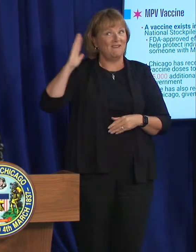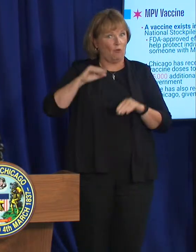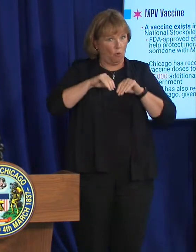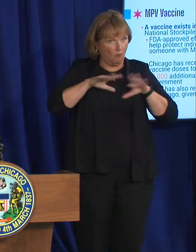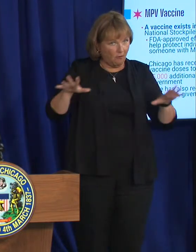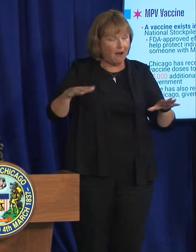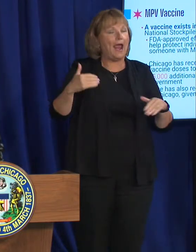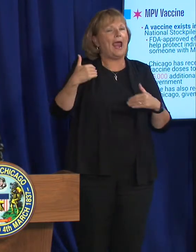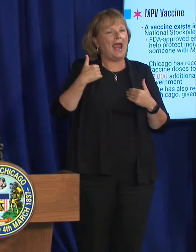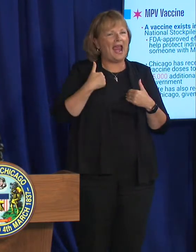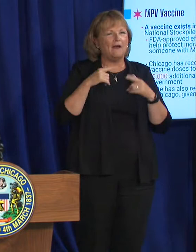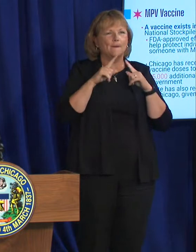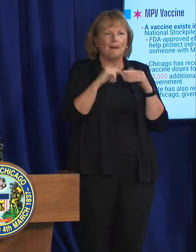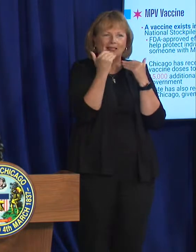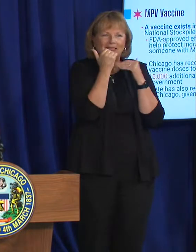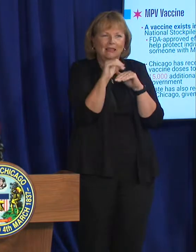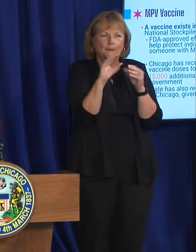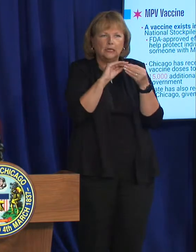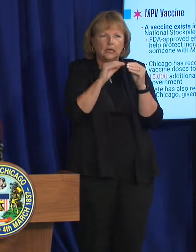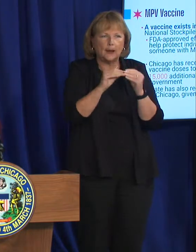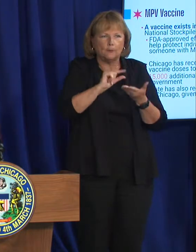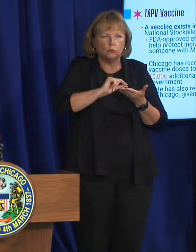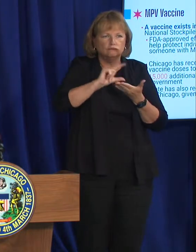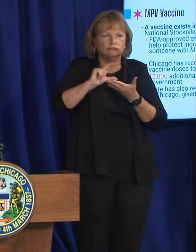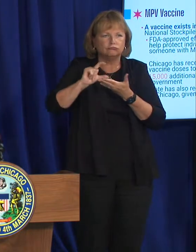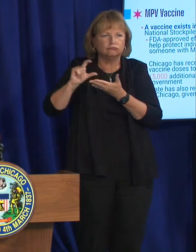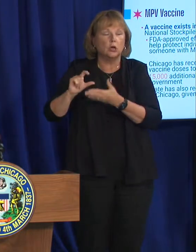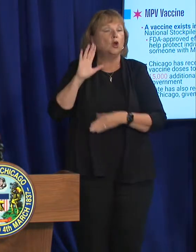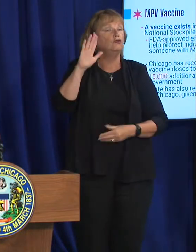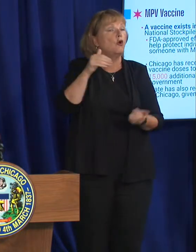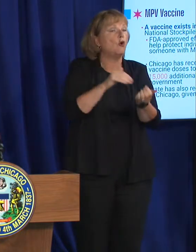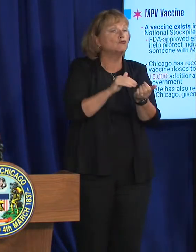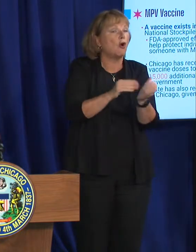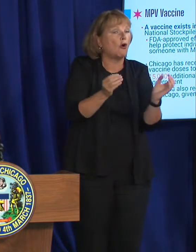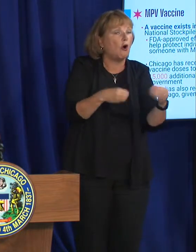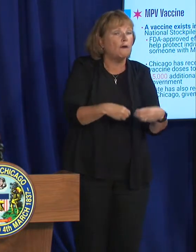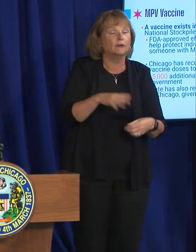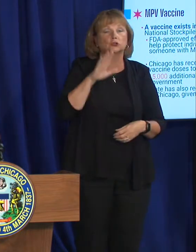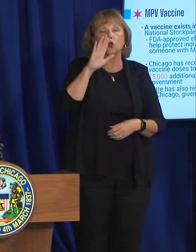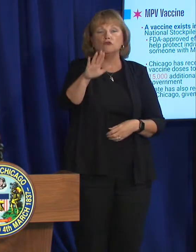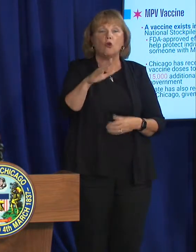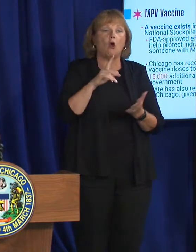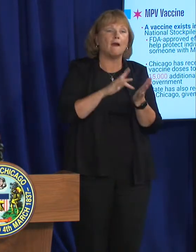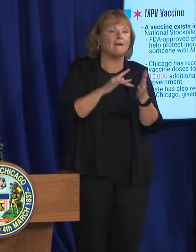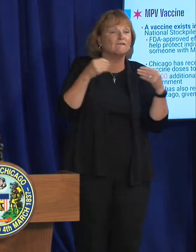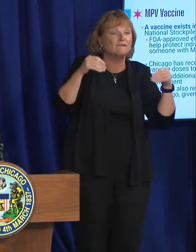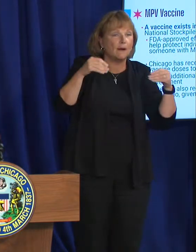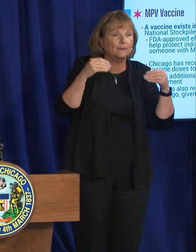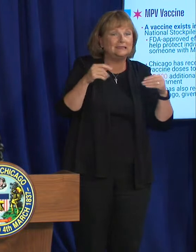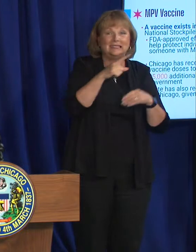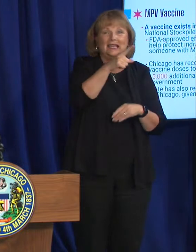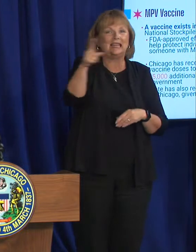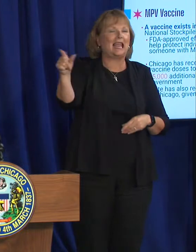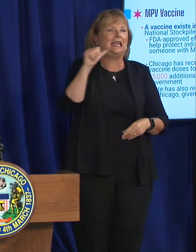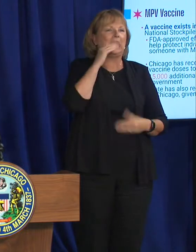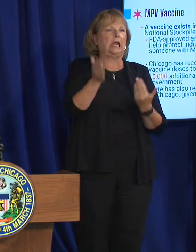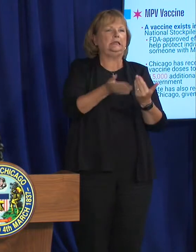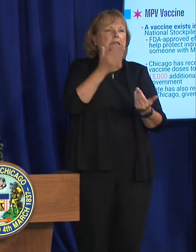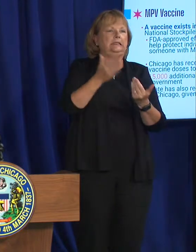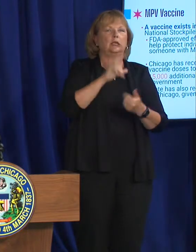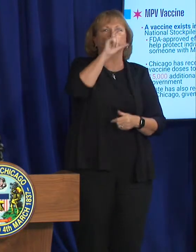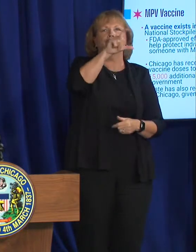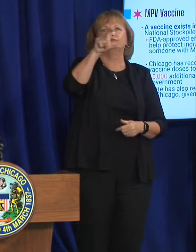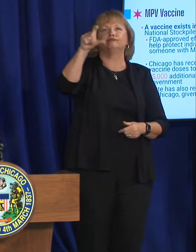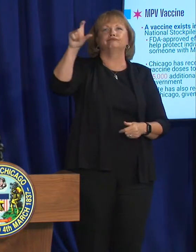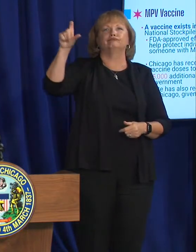but it has been in limited quantities. Your doctor's office, your pharmacy, your local pharmacy does not just have monkeypox